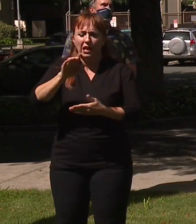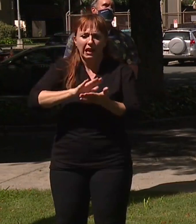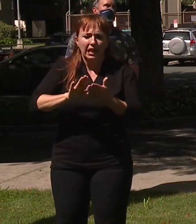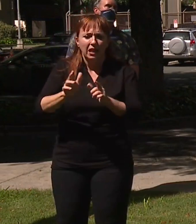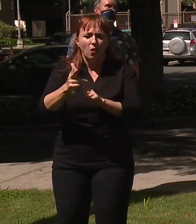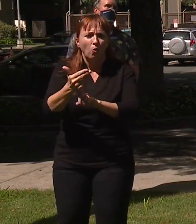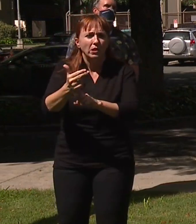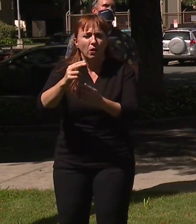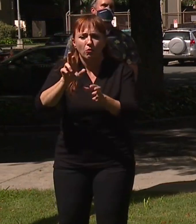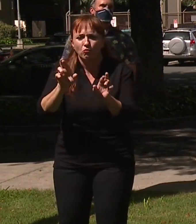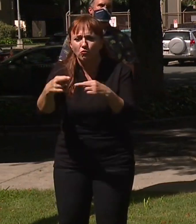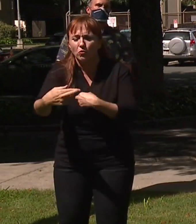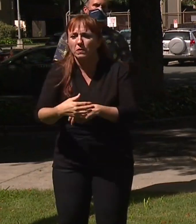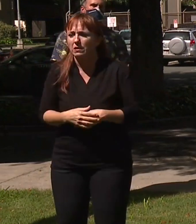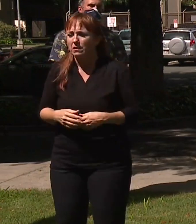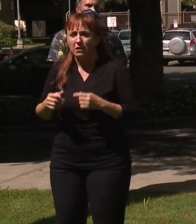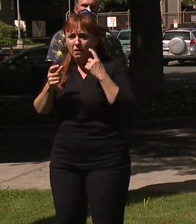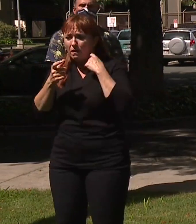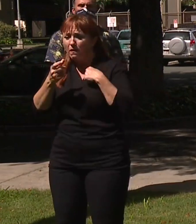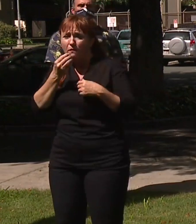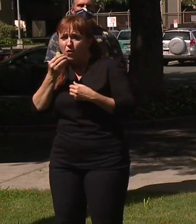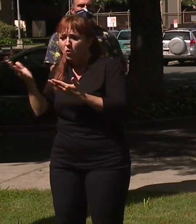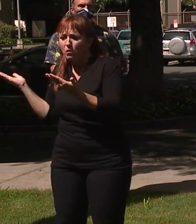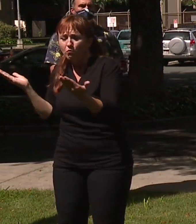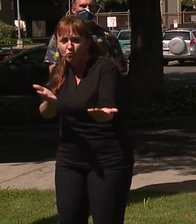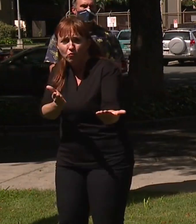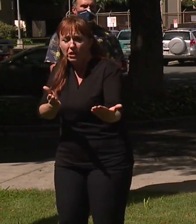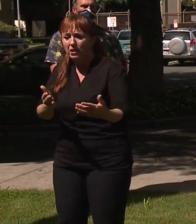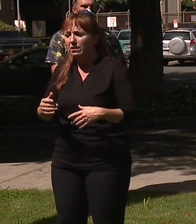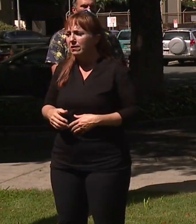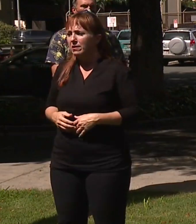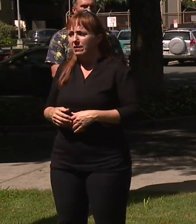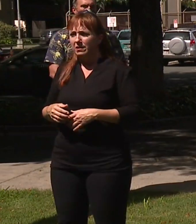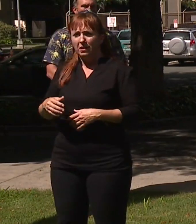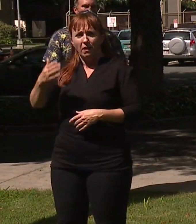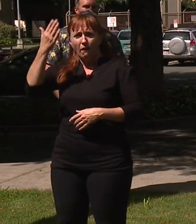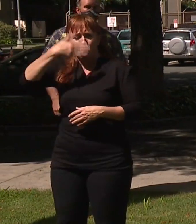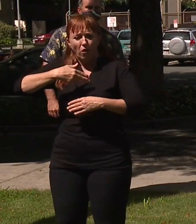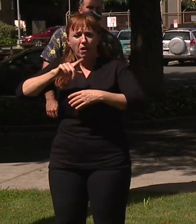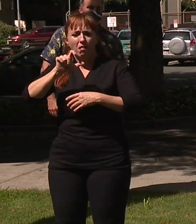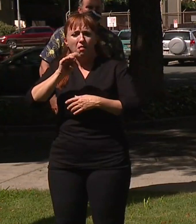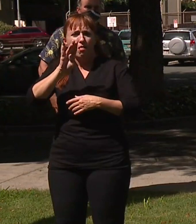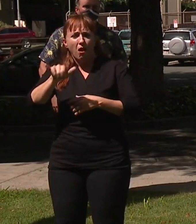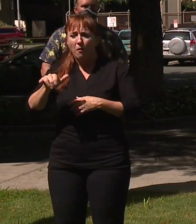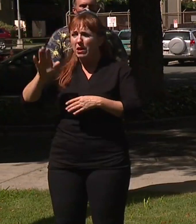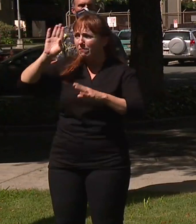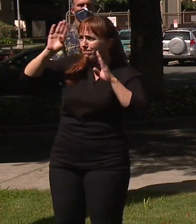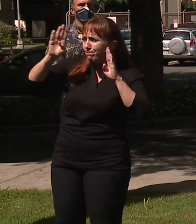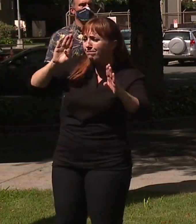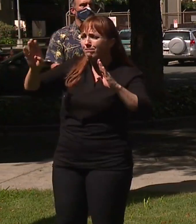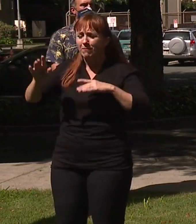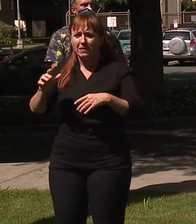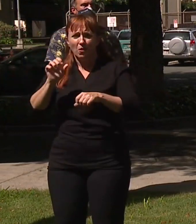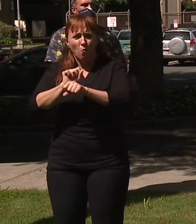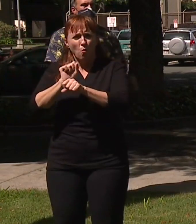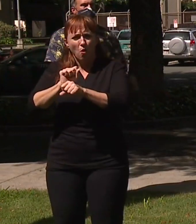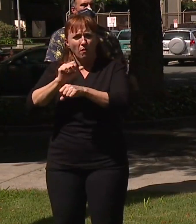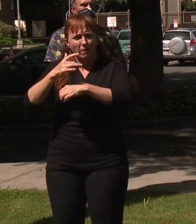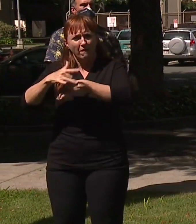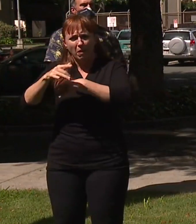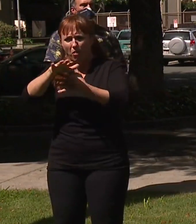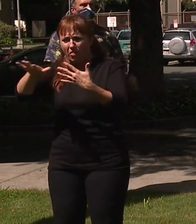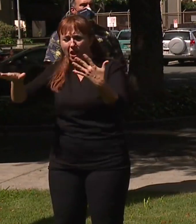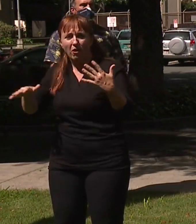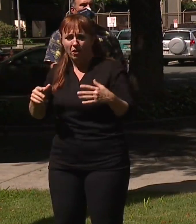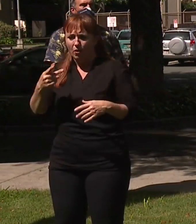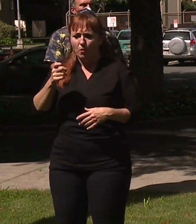their rooms, those people serving them their meals, those people greeting them and doing everything else in between, those taking care of them around the